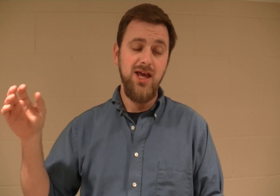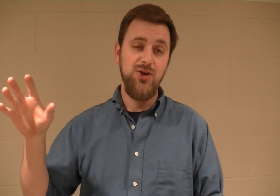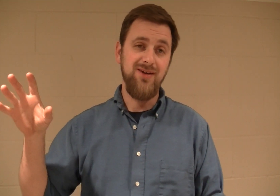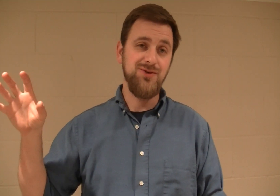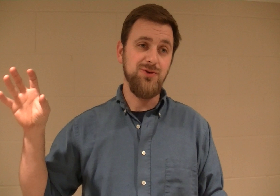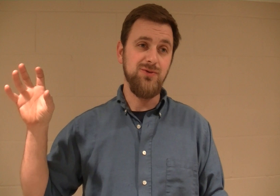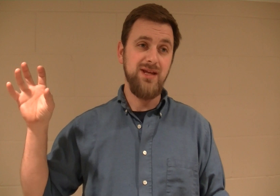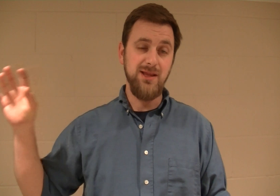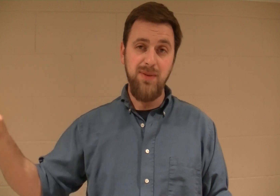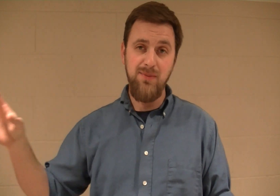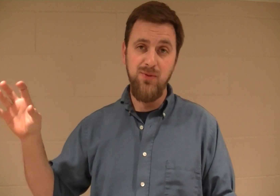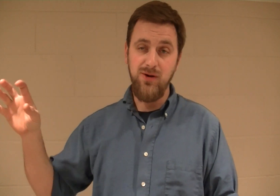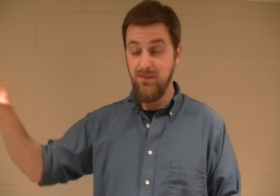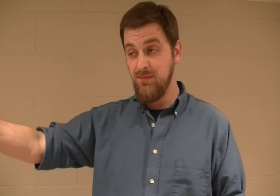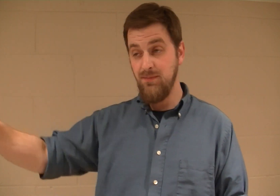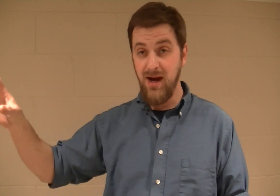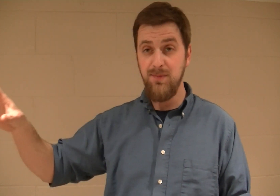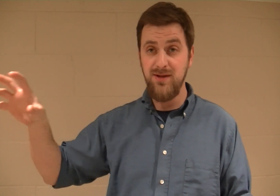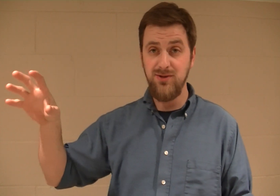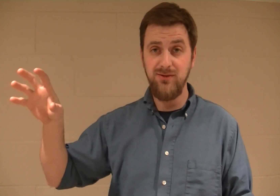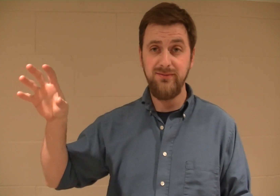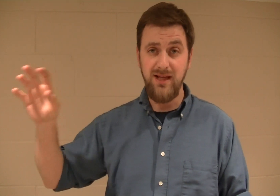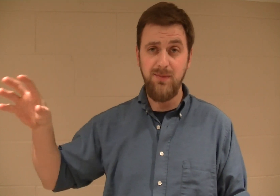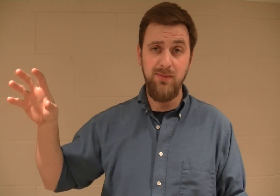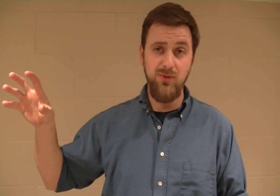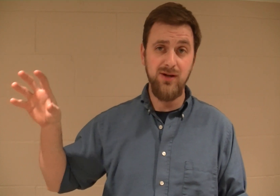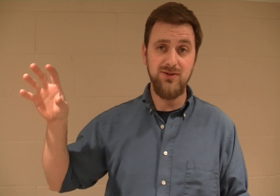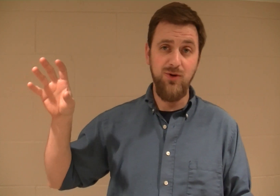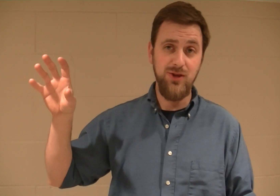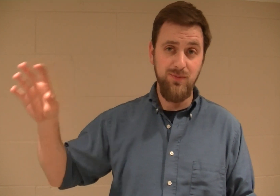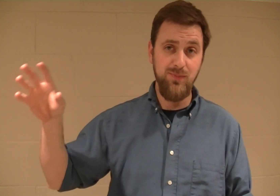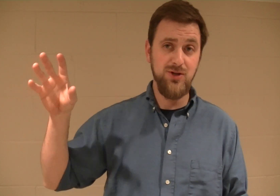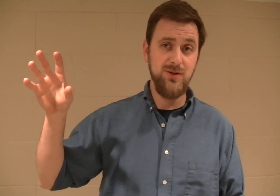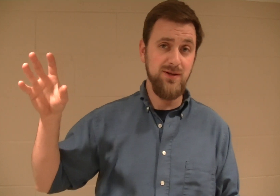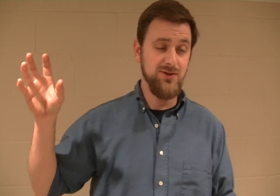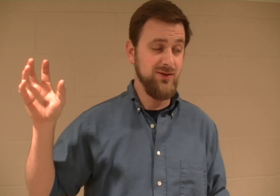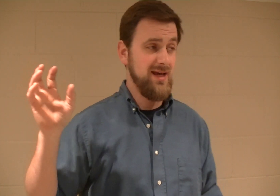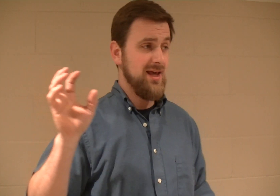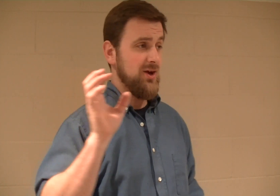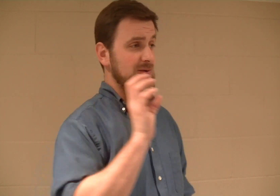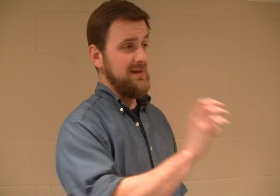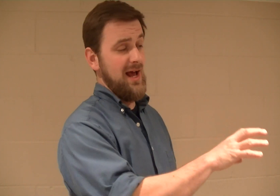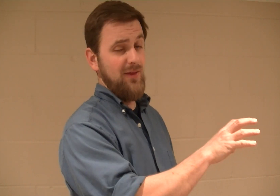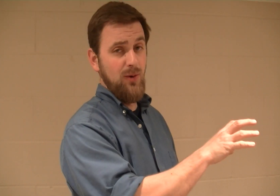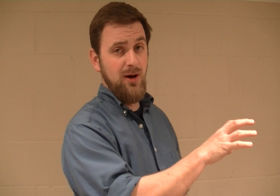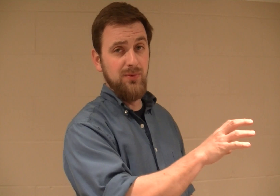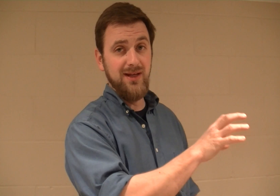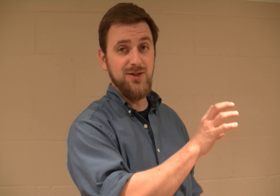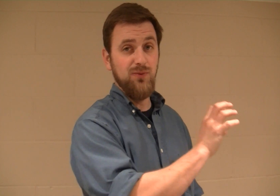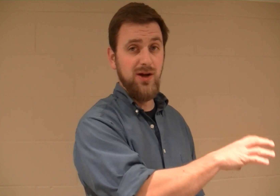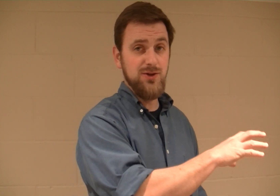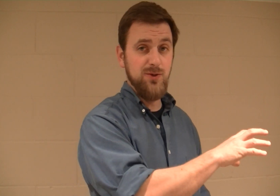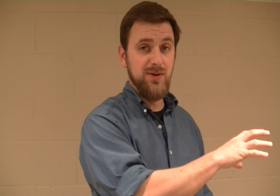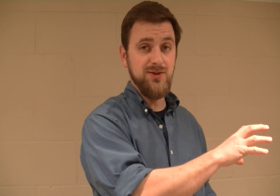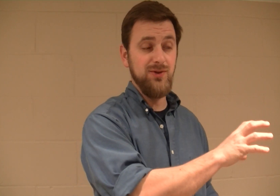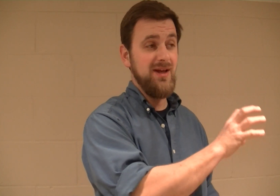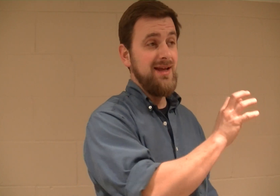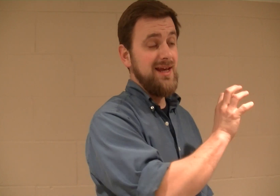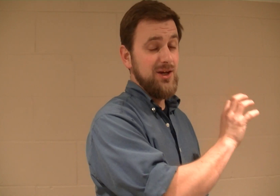you have to take the paperwork, buy the pistol, take the paperwork showing you purchased the pistol, go down to Omaha Police, register the pistol, take your